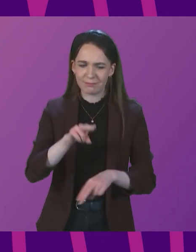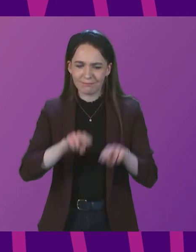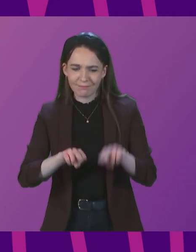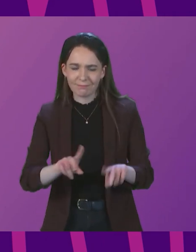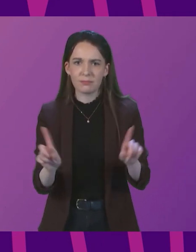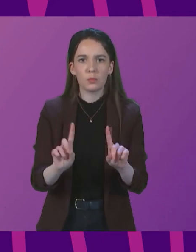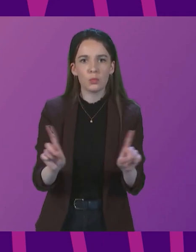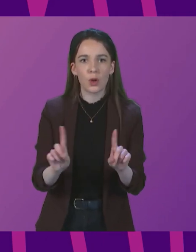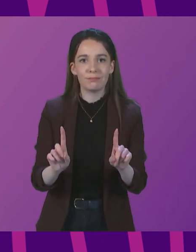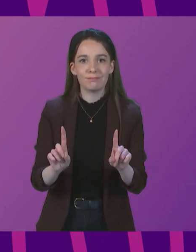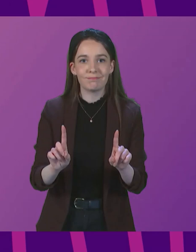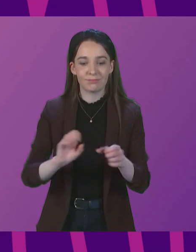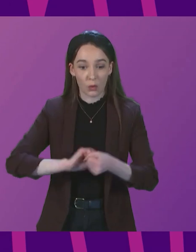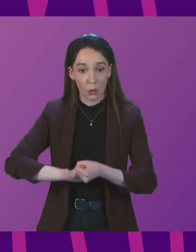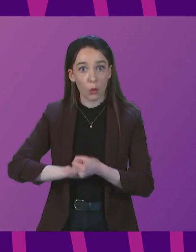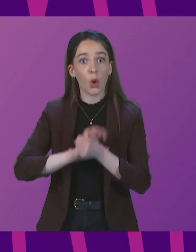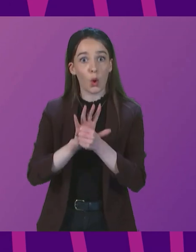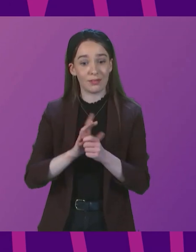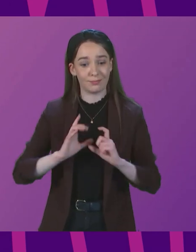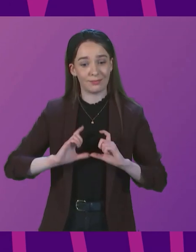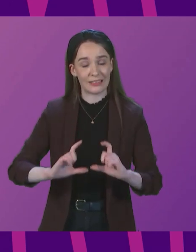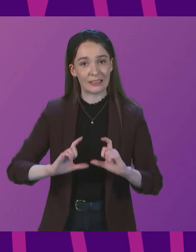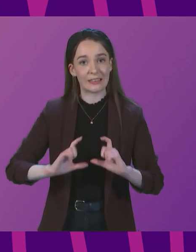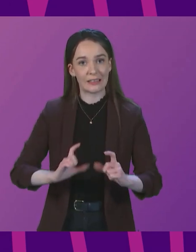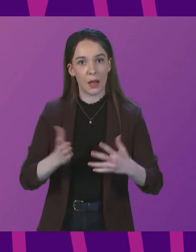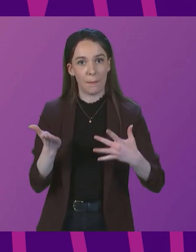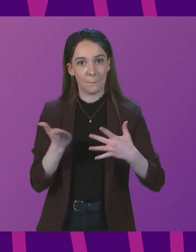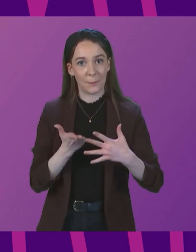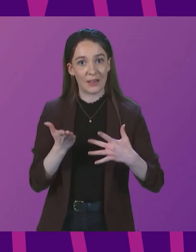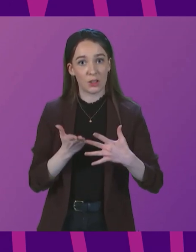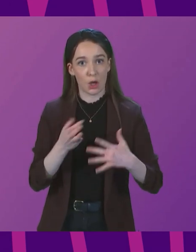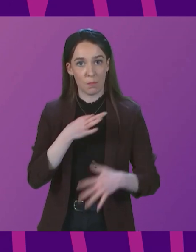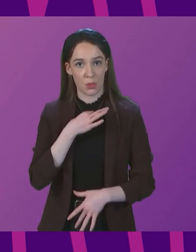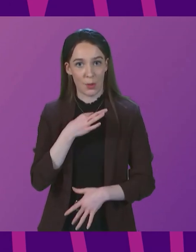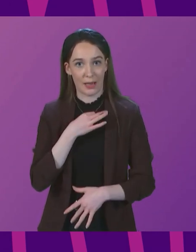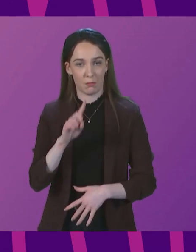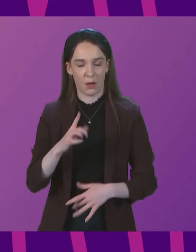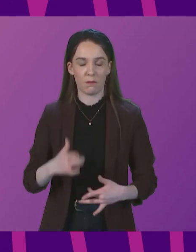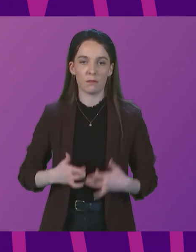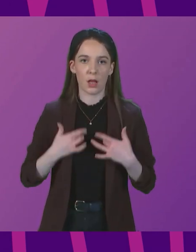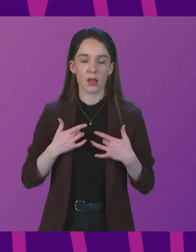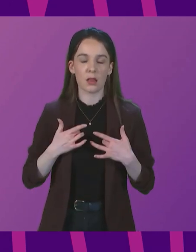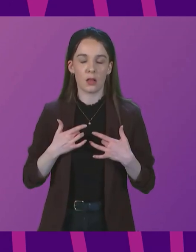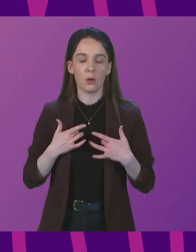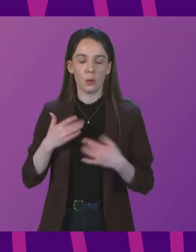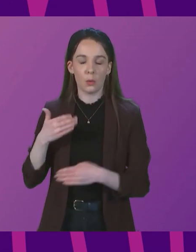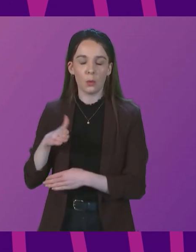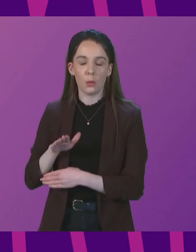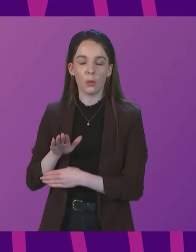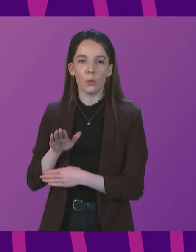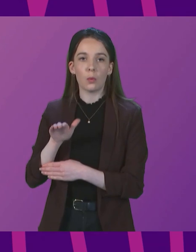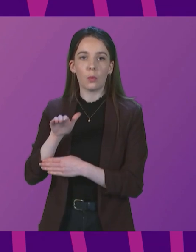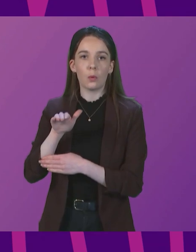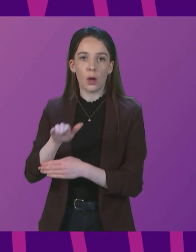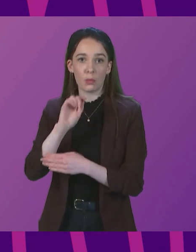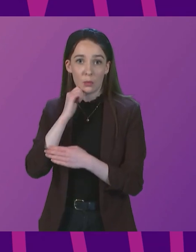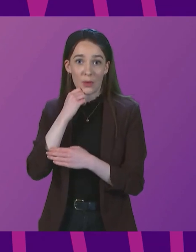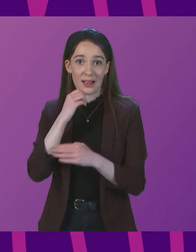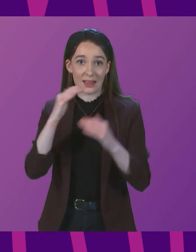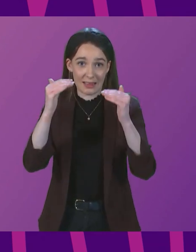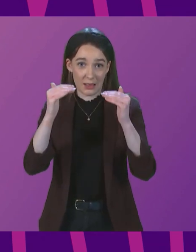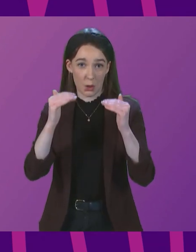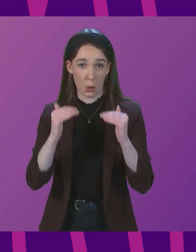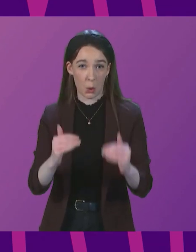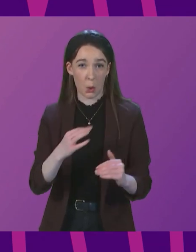virus at this stage continues to present a medium threat. However, we do remain optimistic that it will move to being a low threat during